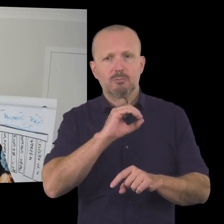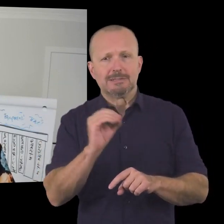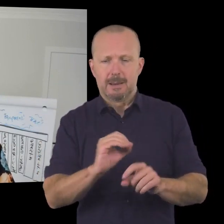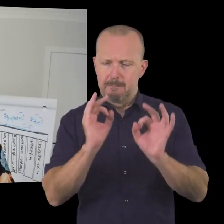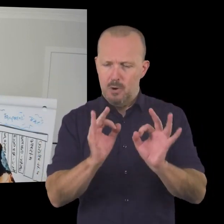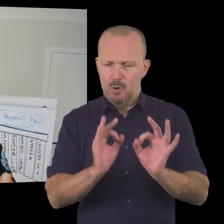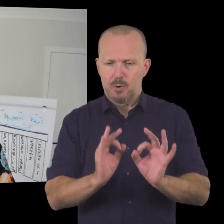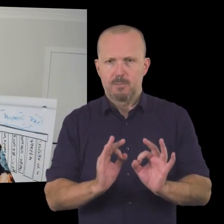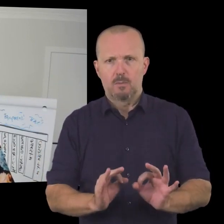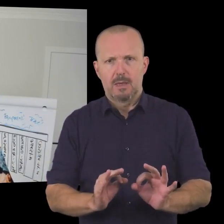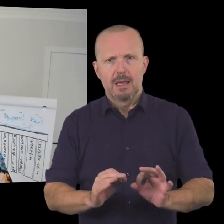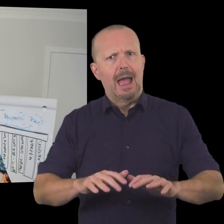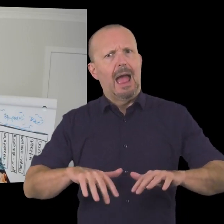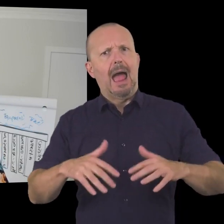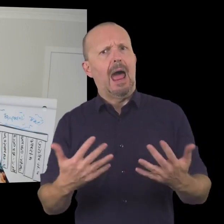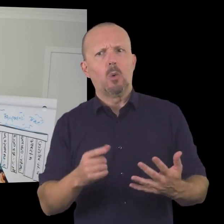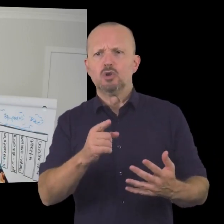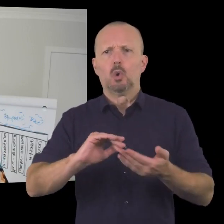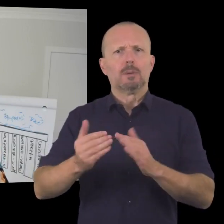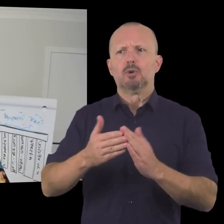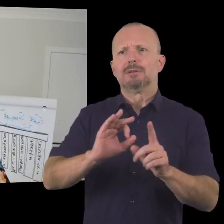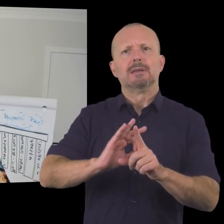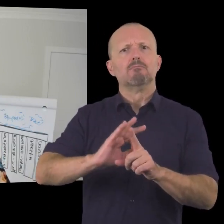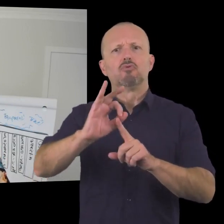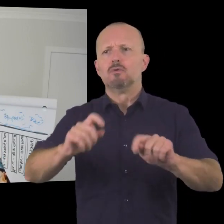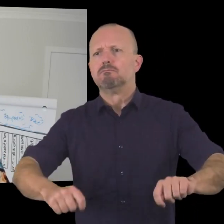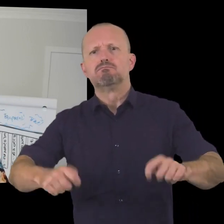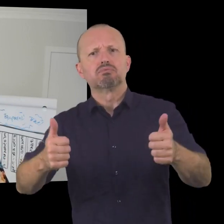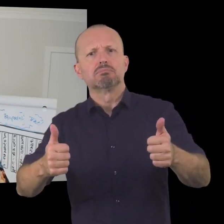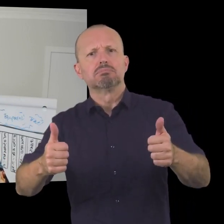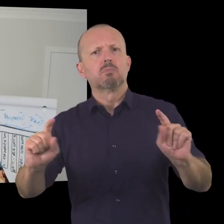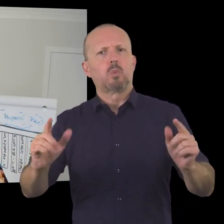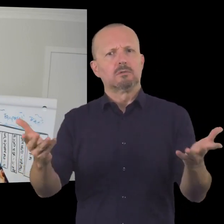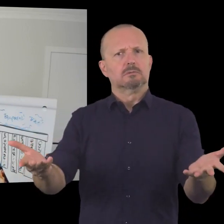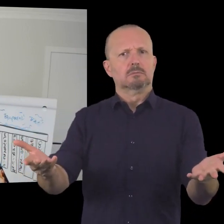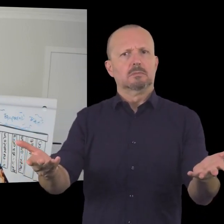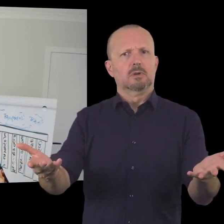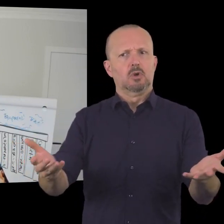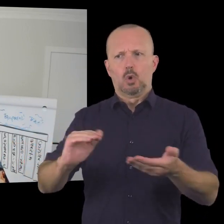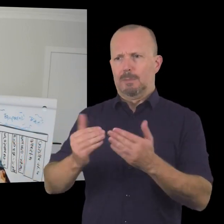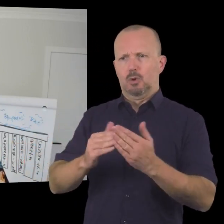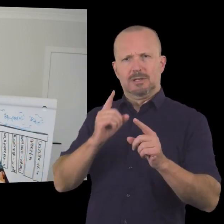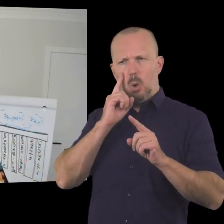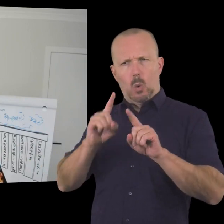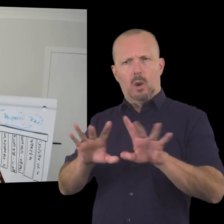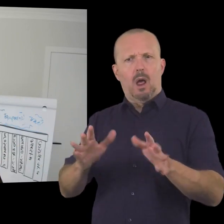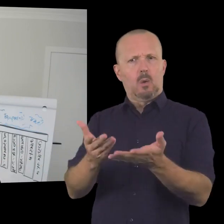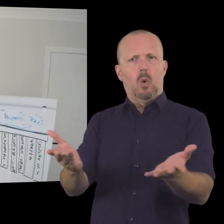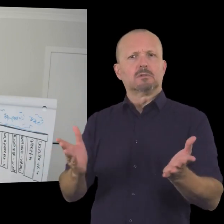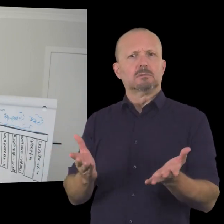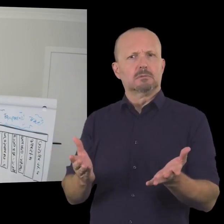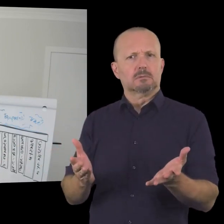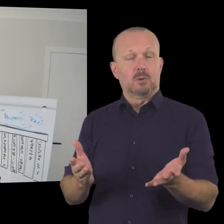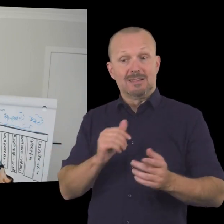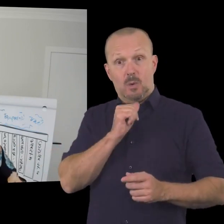what would your community look like as a result if your organization was doing everything 100 right what would your community